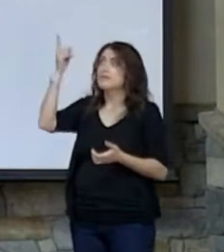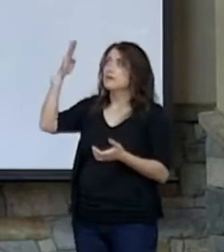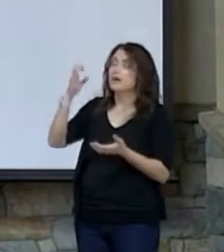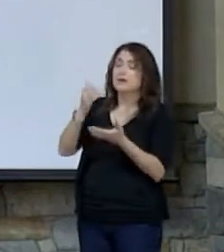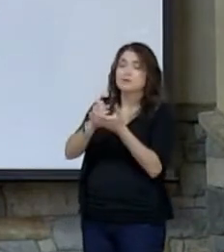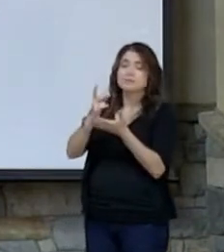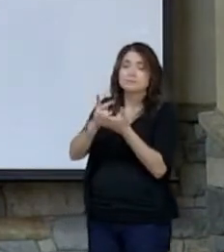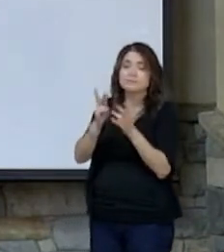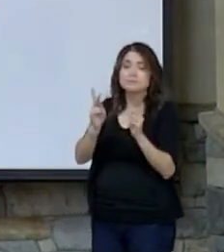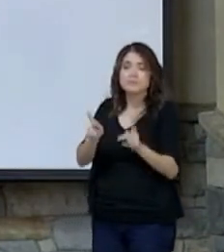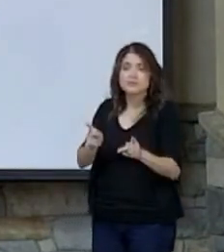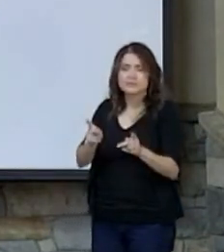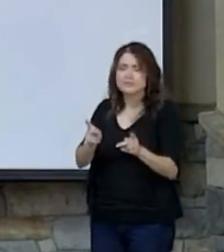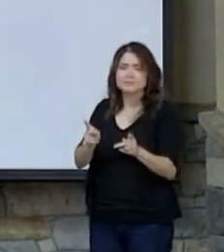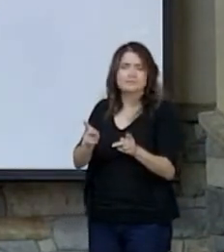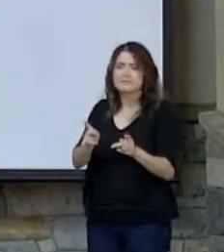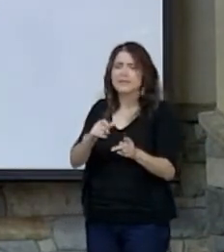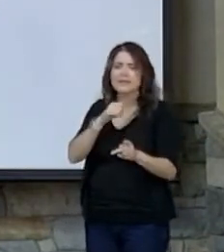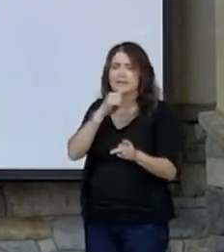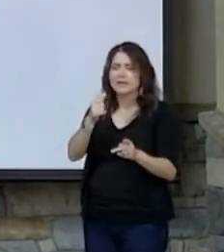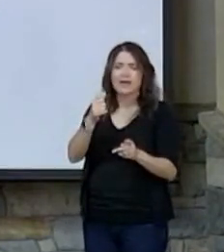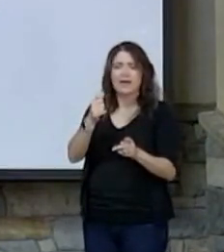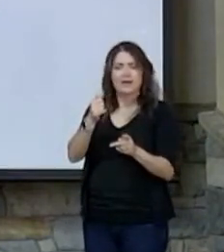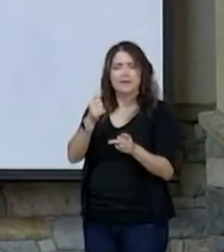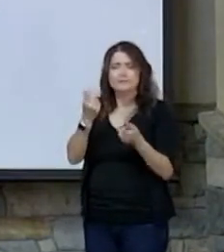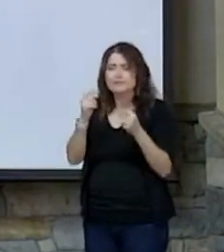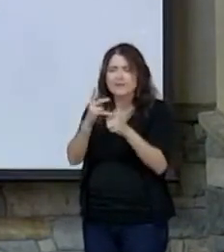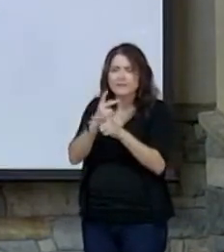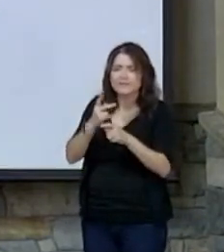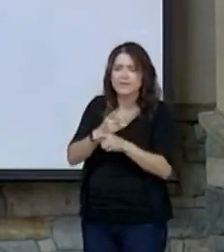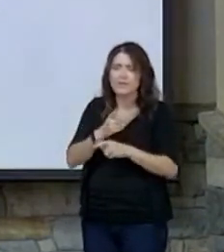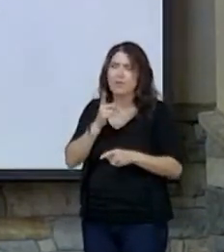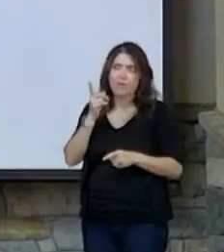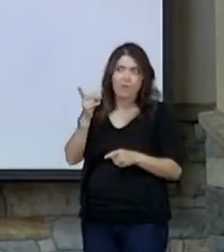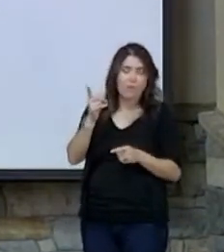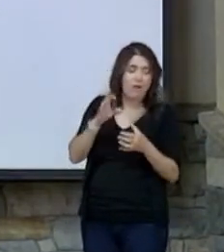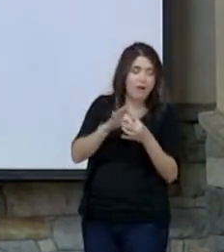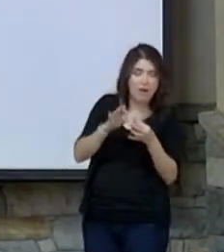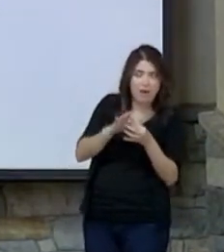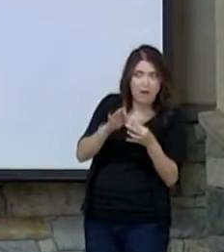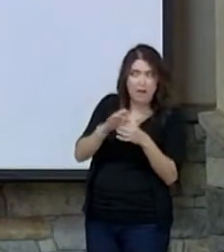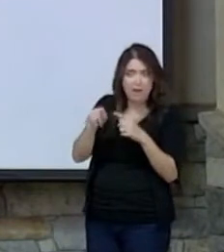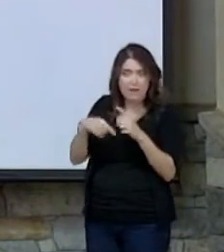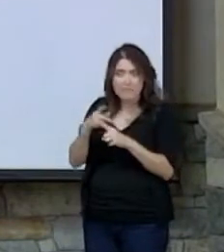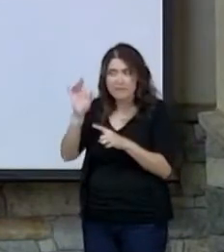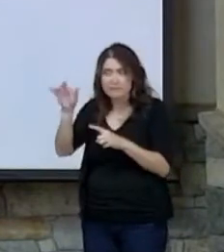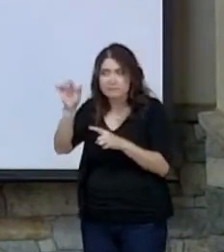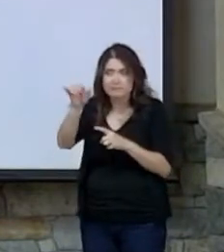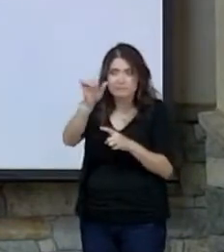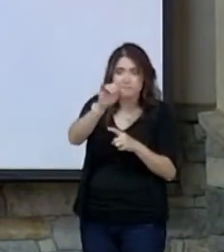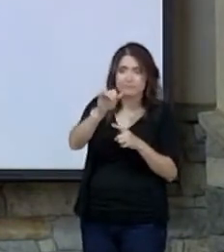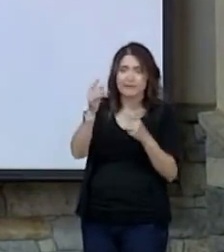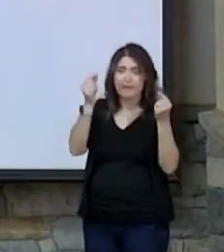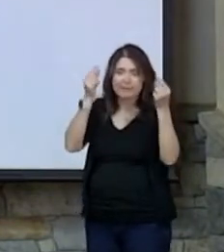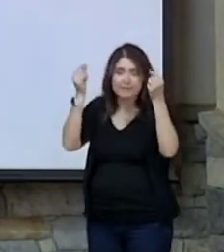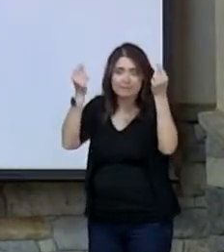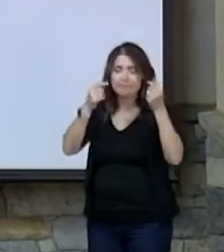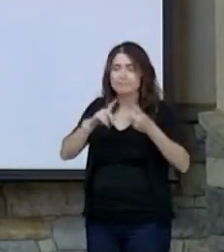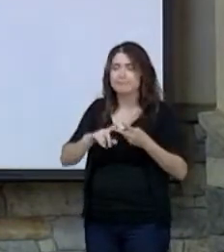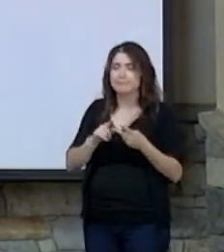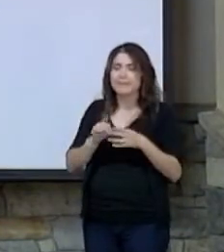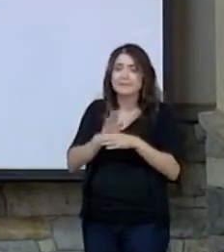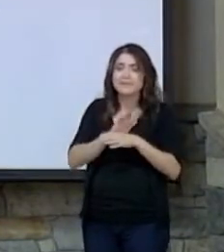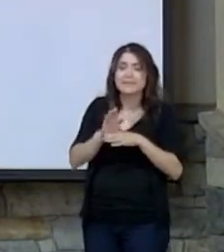is not going around looking about what they can say about somebody else. Gossip, being a